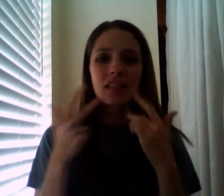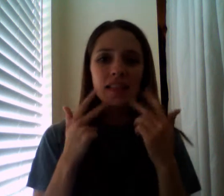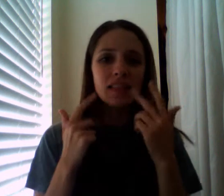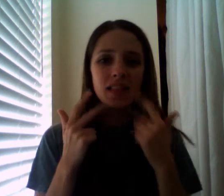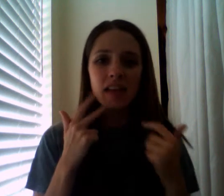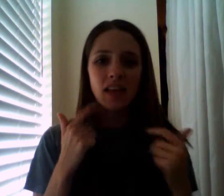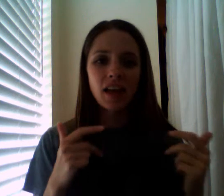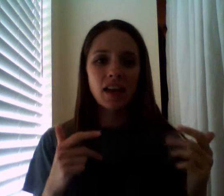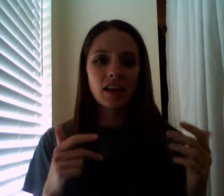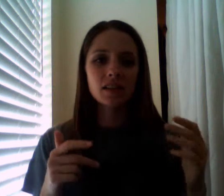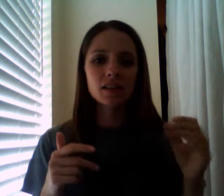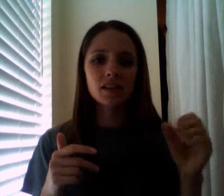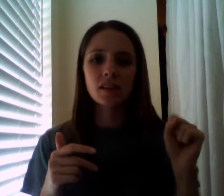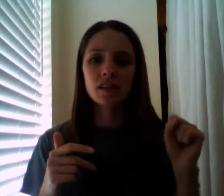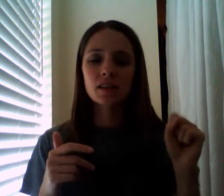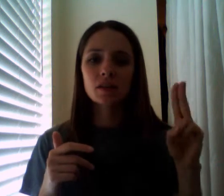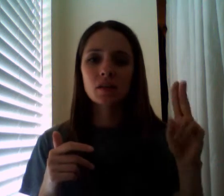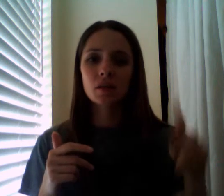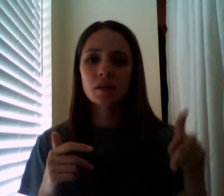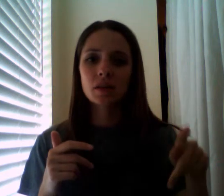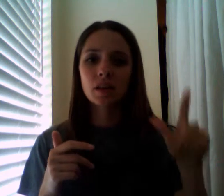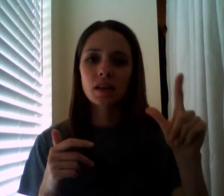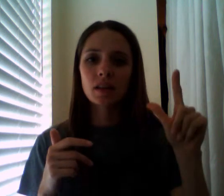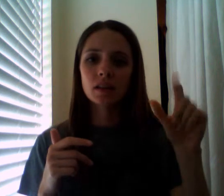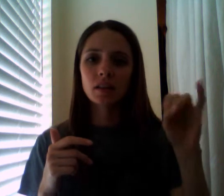we're going to look at a pie graph